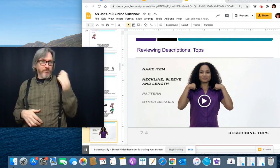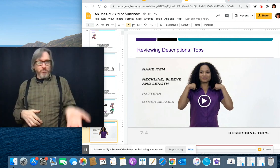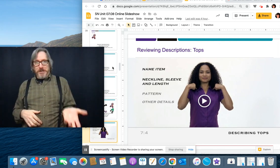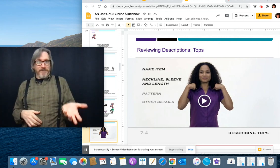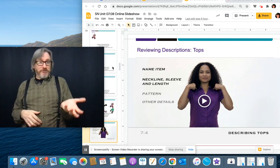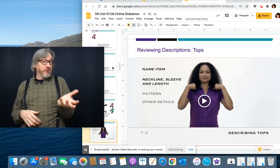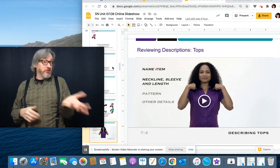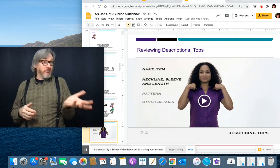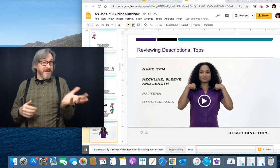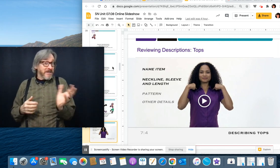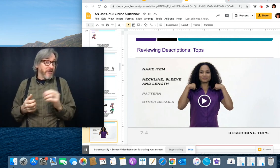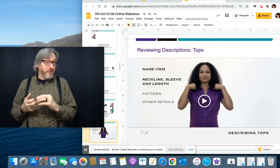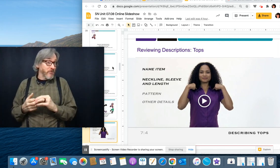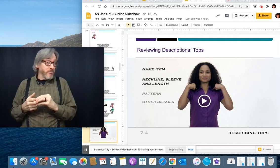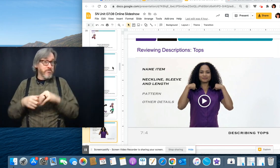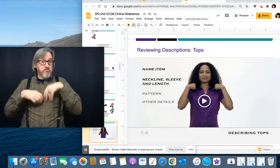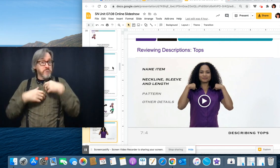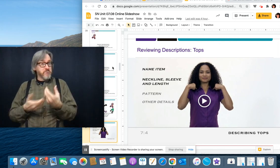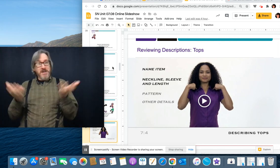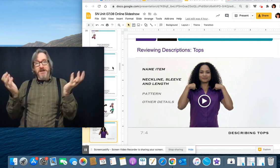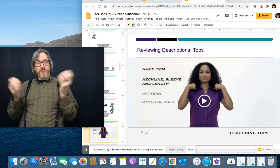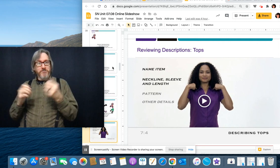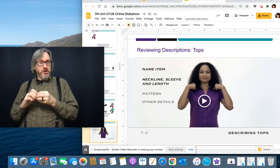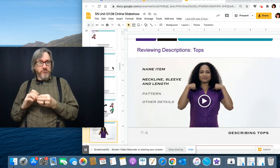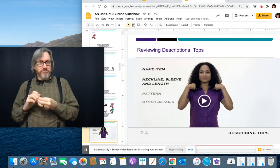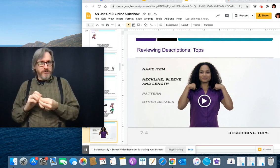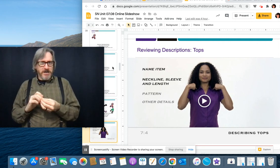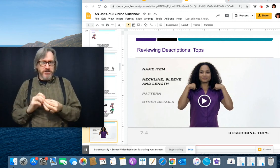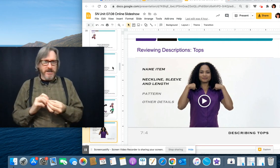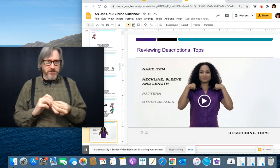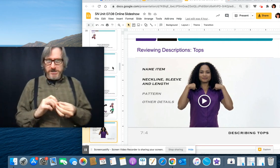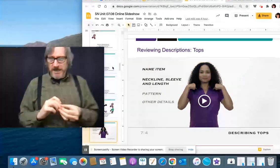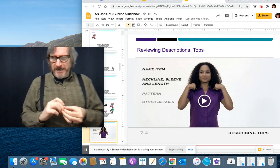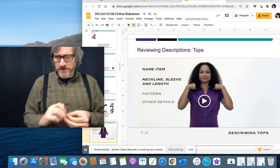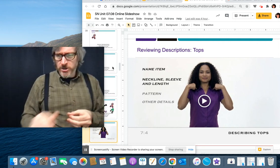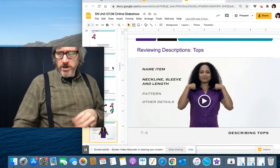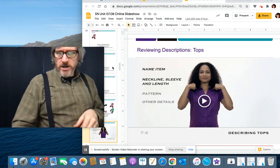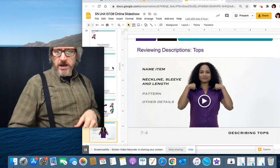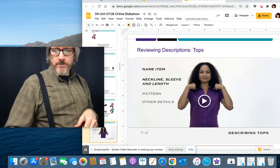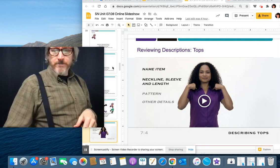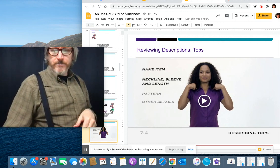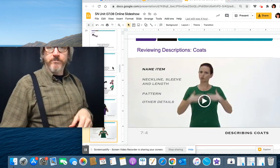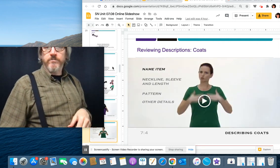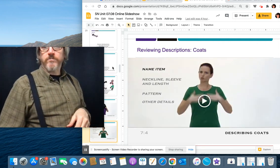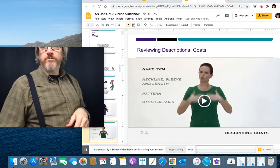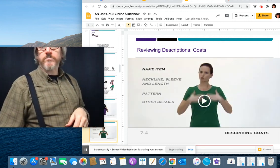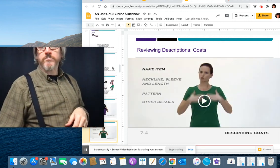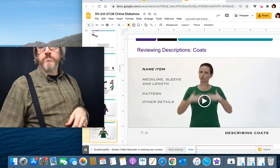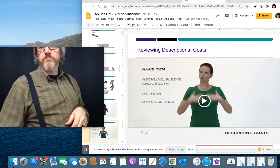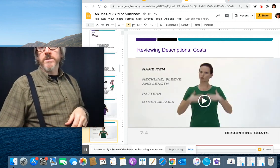if you left your shirt in the other room. Congratulations, I guess. Um,